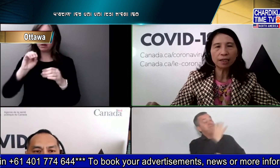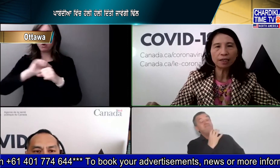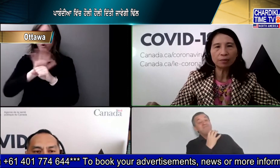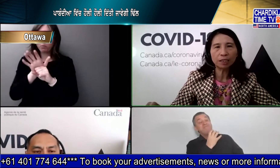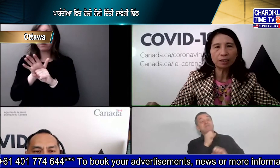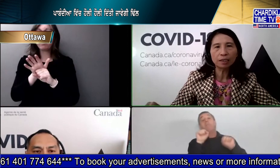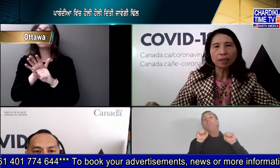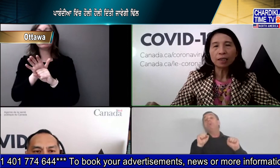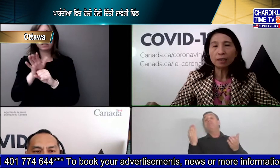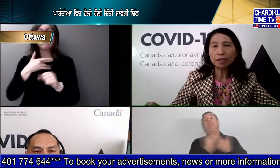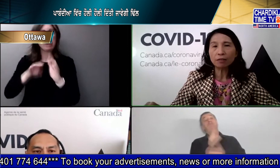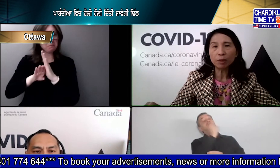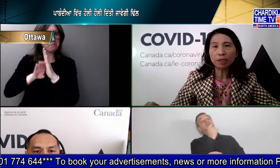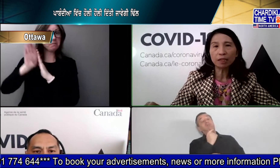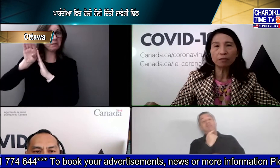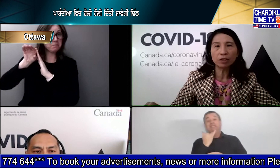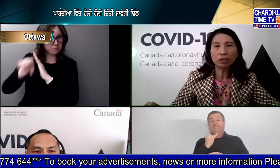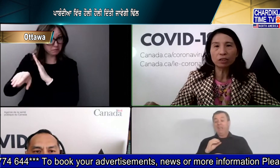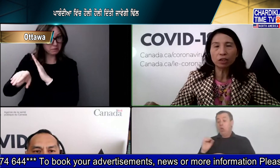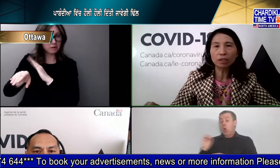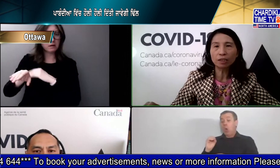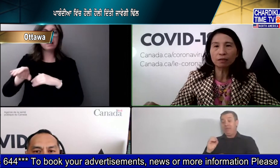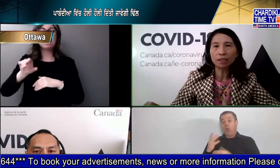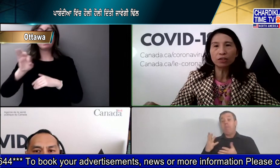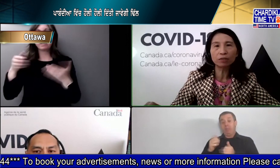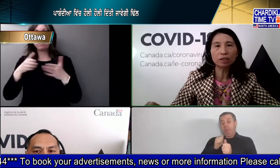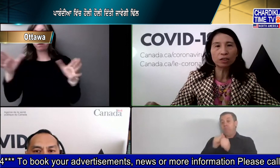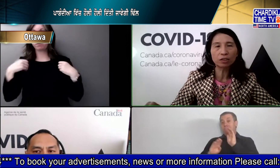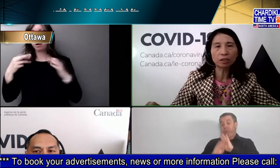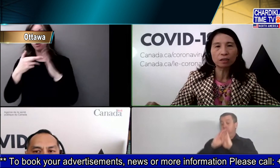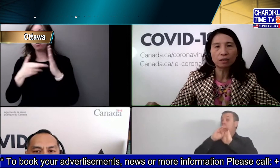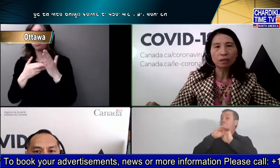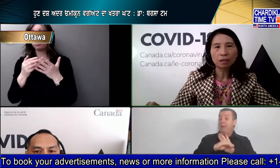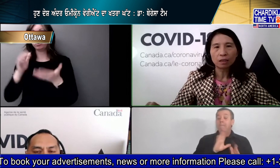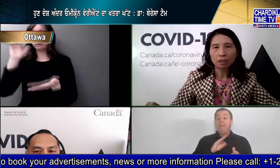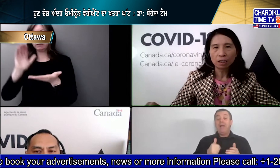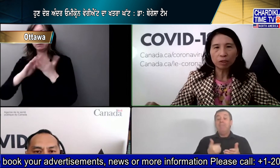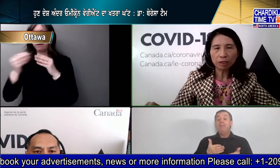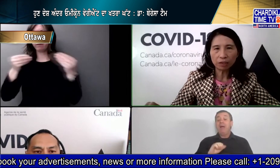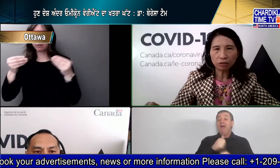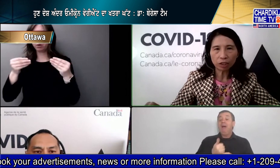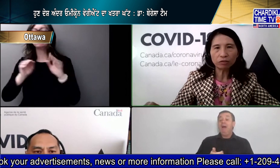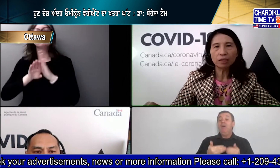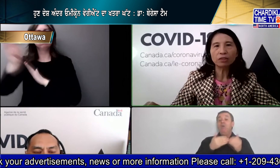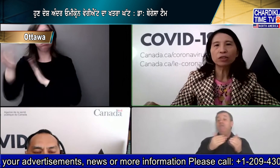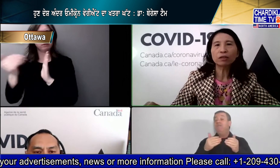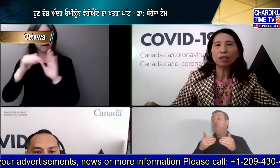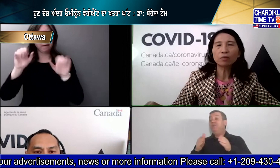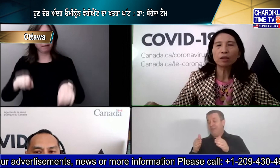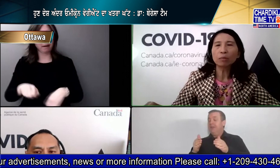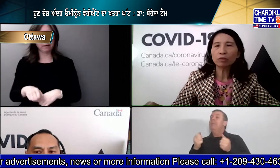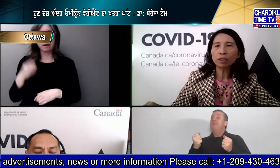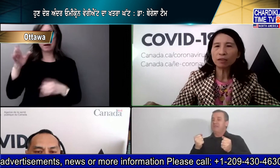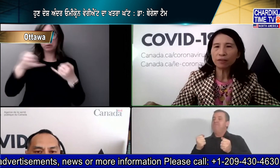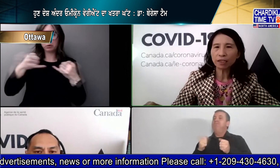has likely peaked easing of public health measures could still lead to resurgence the blue line trajectory show